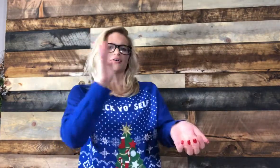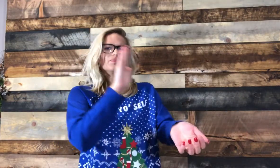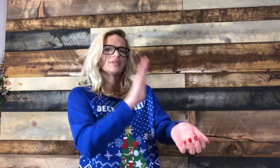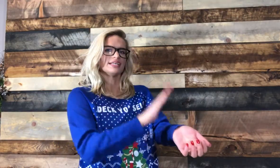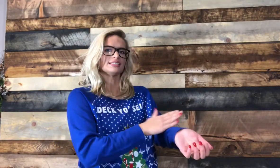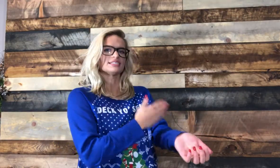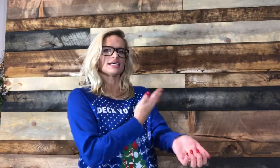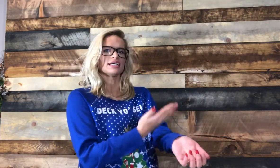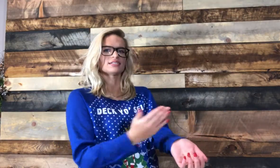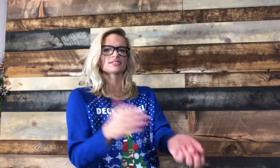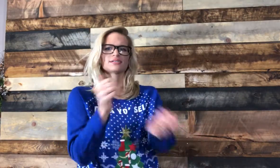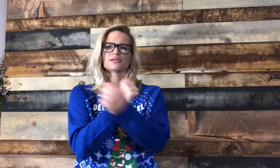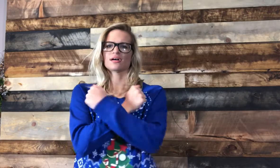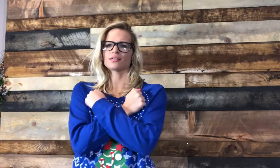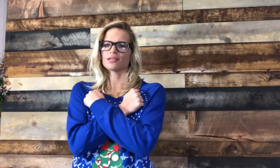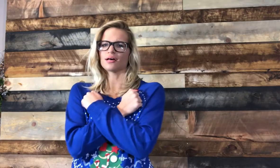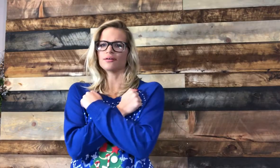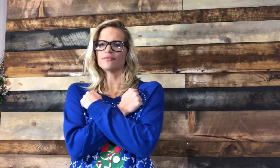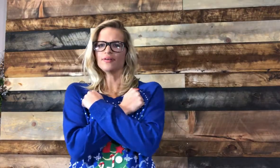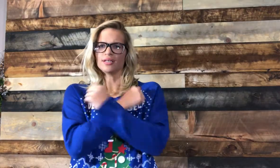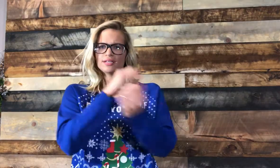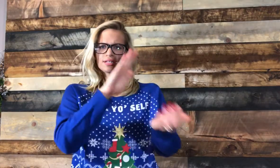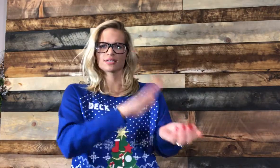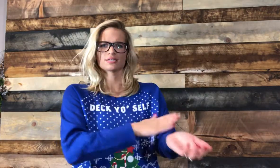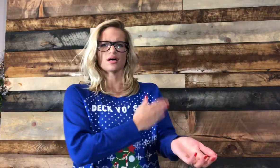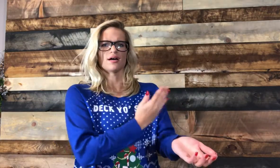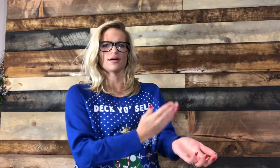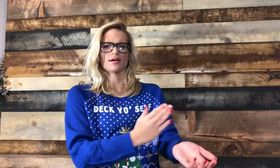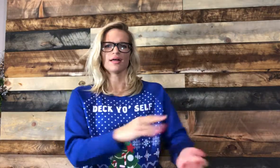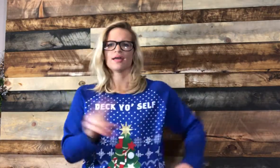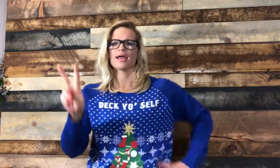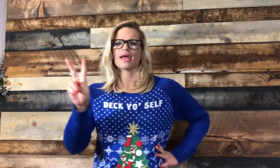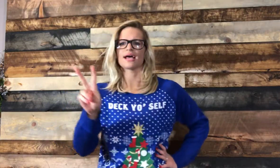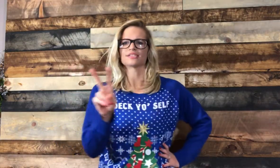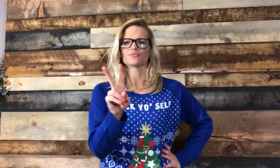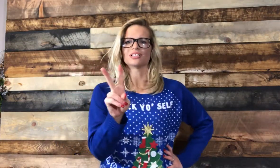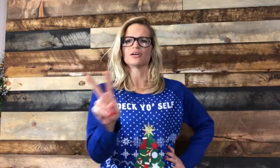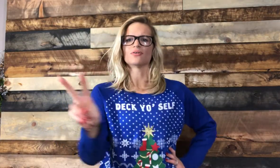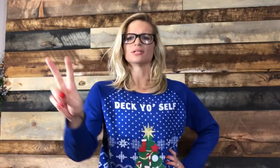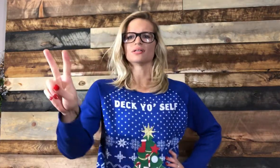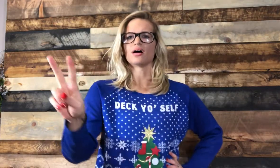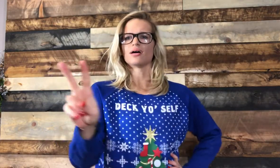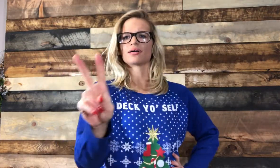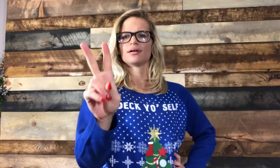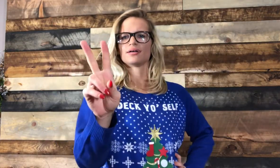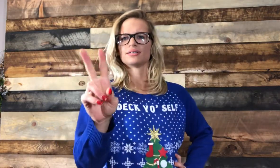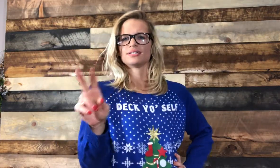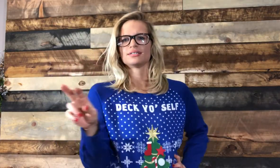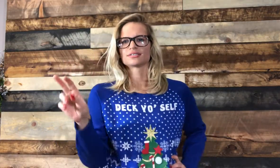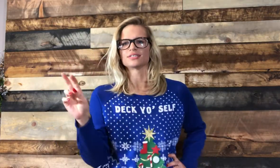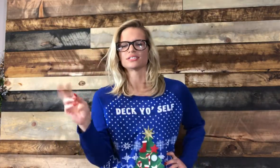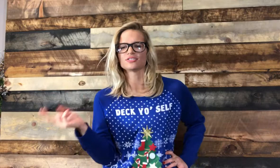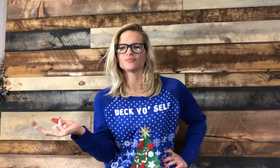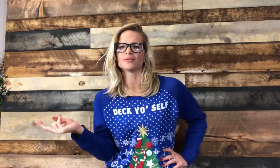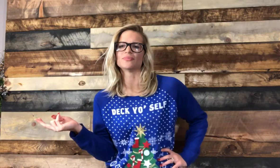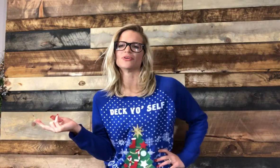So he sings a love song as we go along. So it's two people.